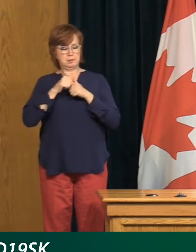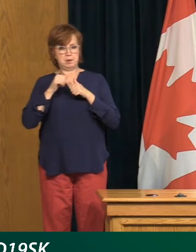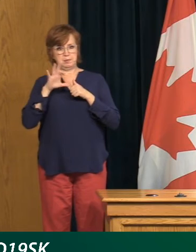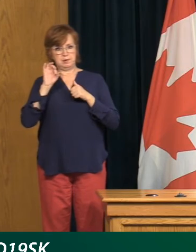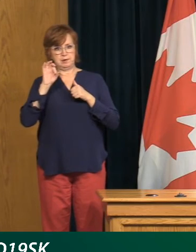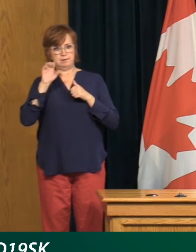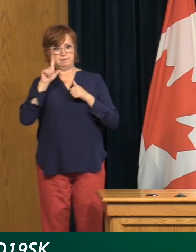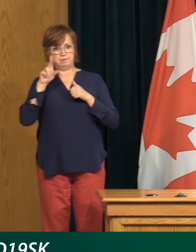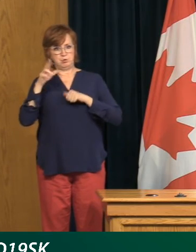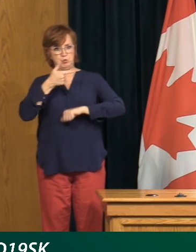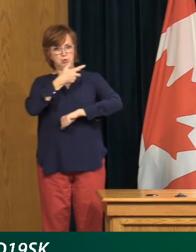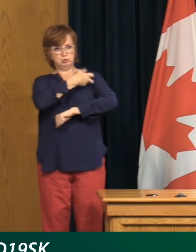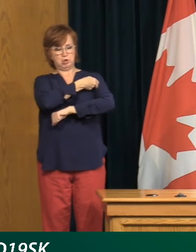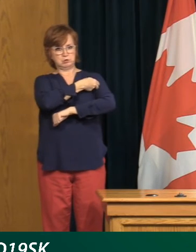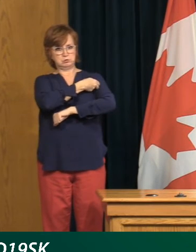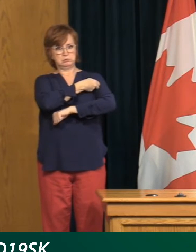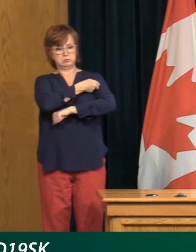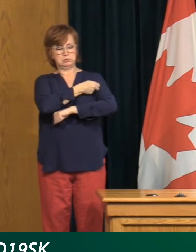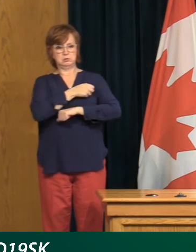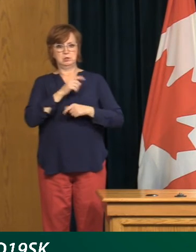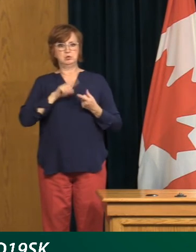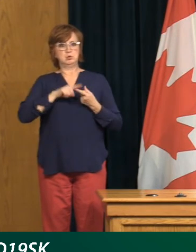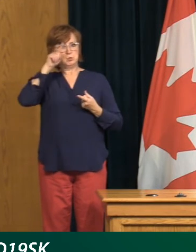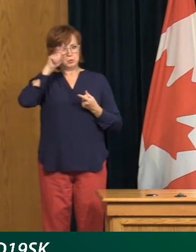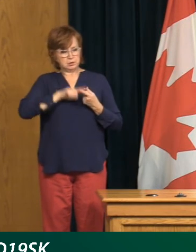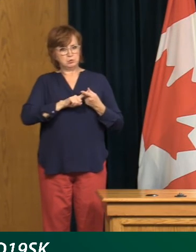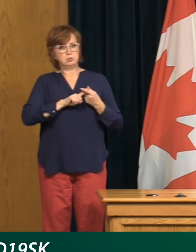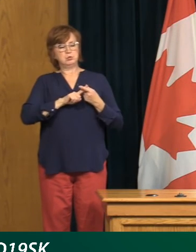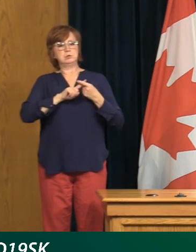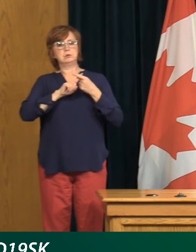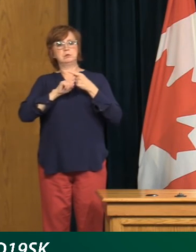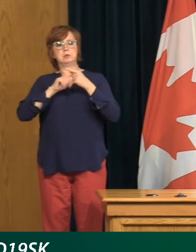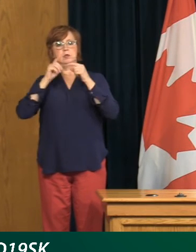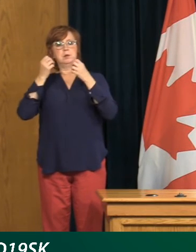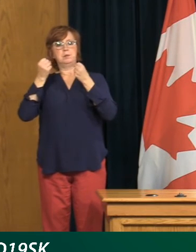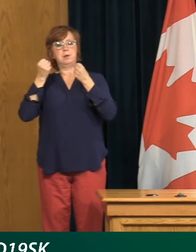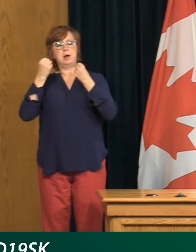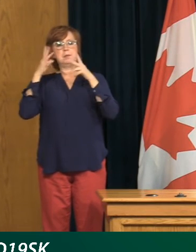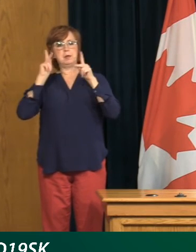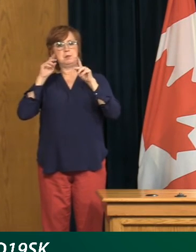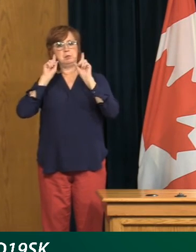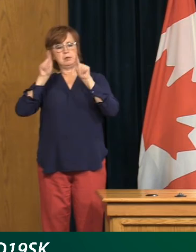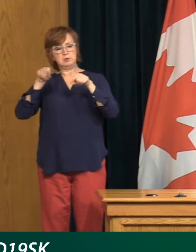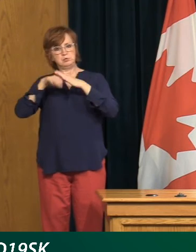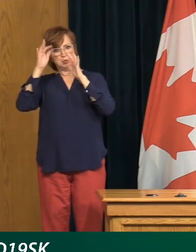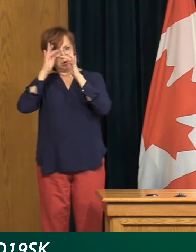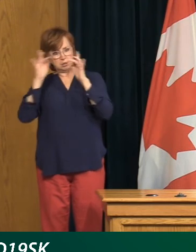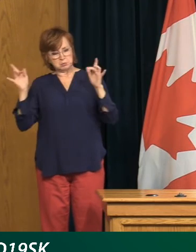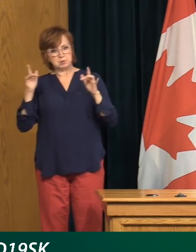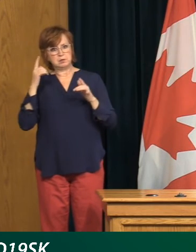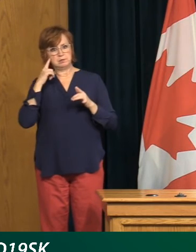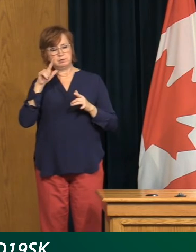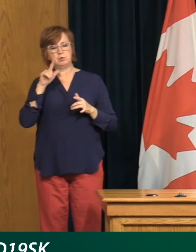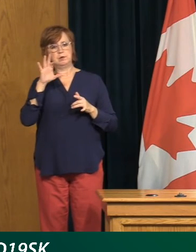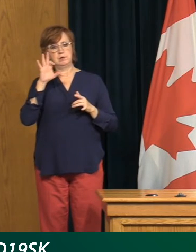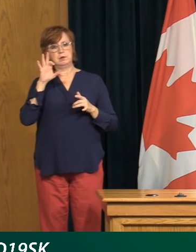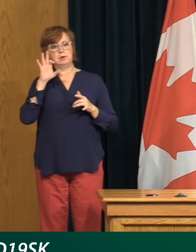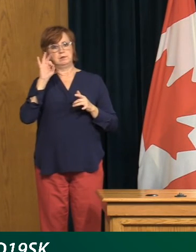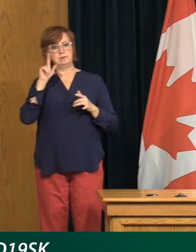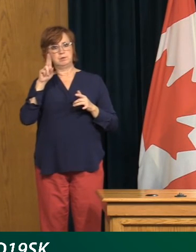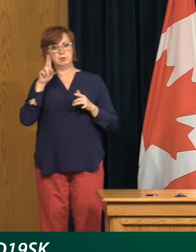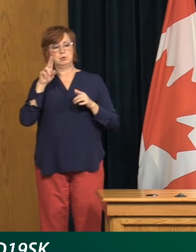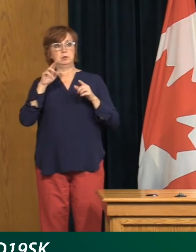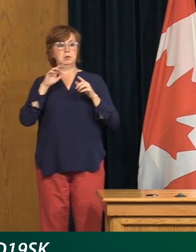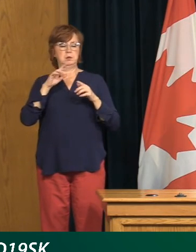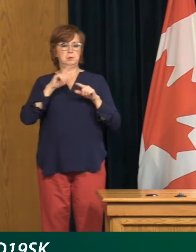minimize avoidable hospitalization as much as we can. But for further comments, I'll maybe defer to Mr. Livingston.